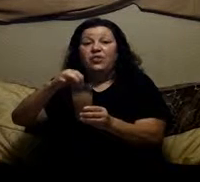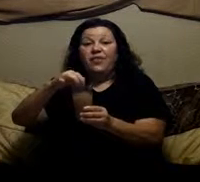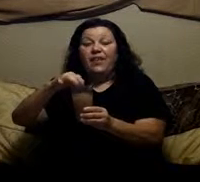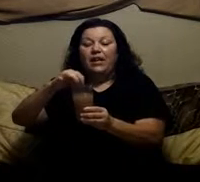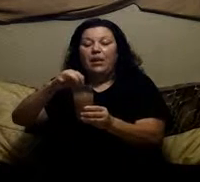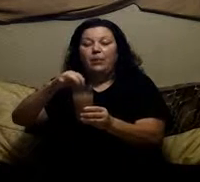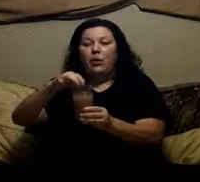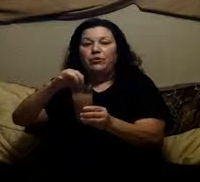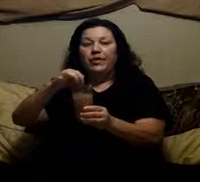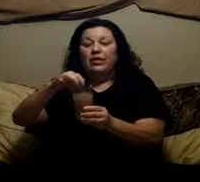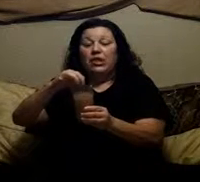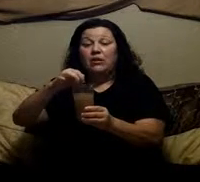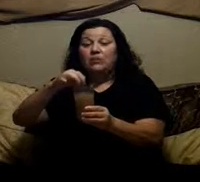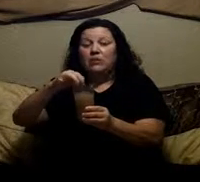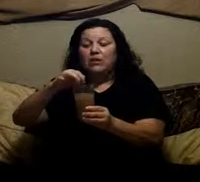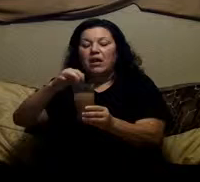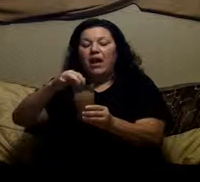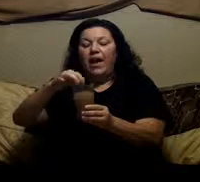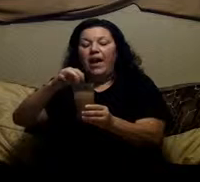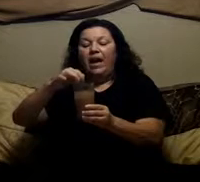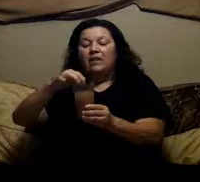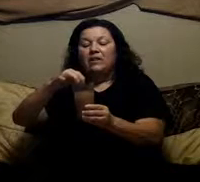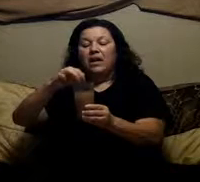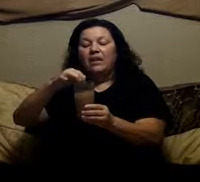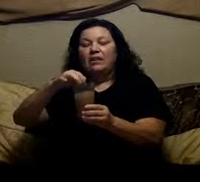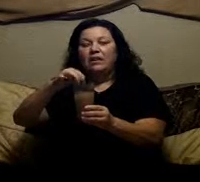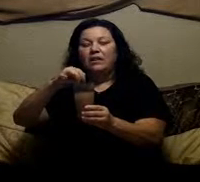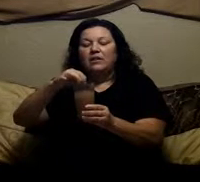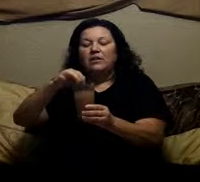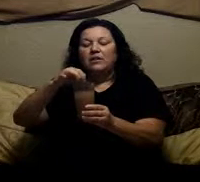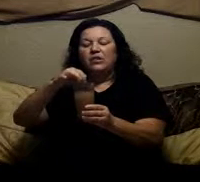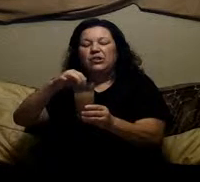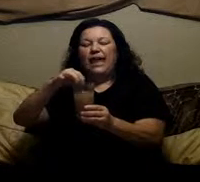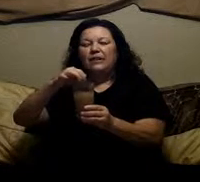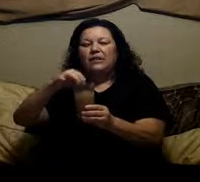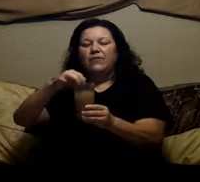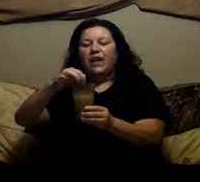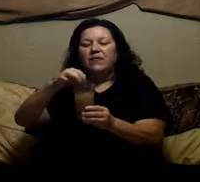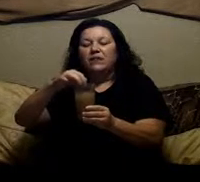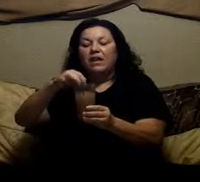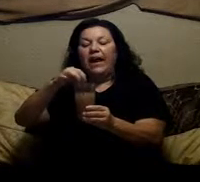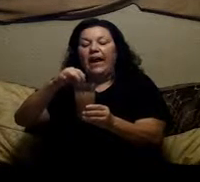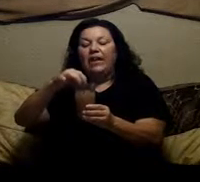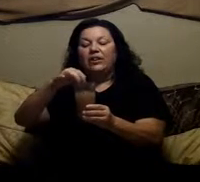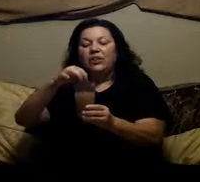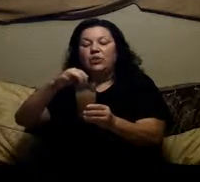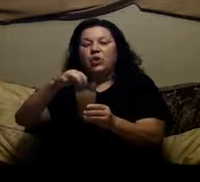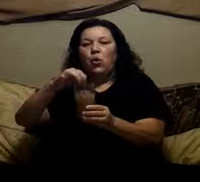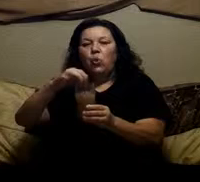starts to pick it up almost like jello and And it has a gelatinous effect and you don't